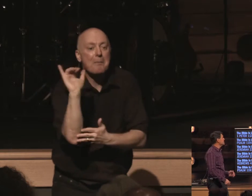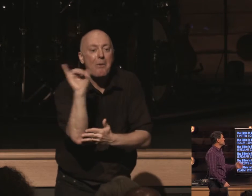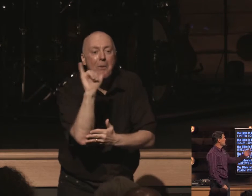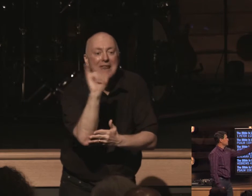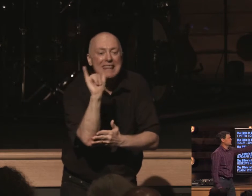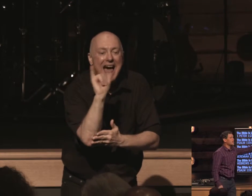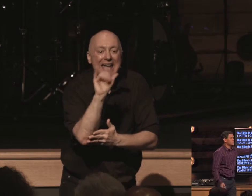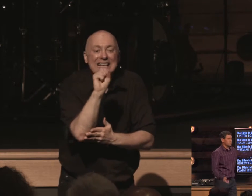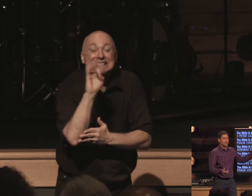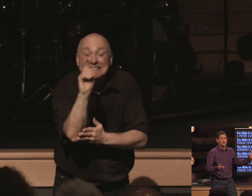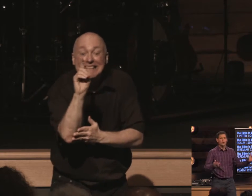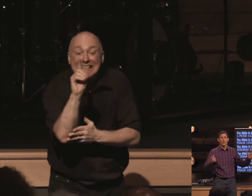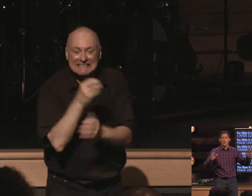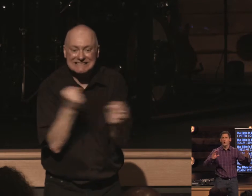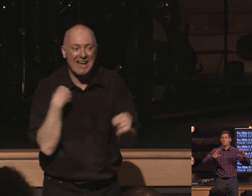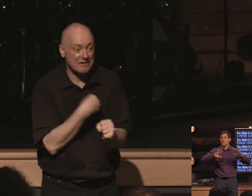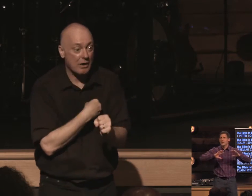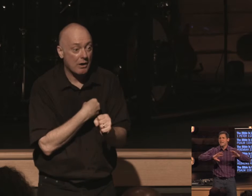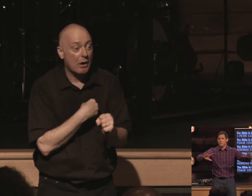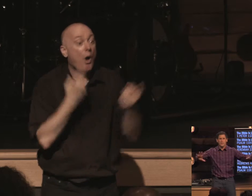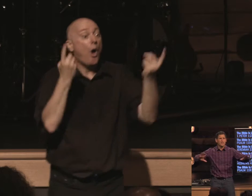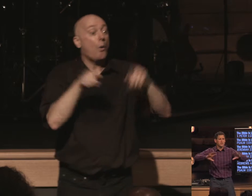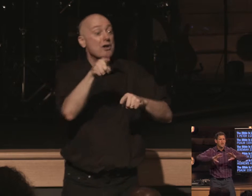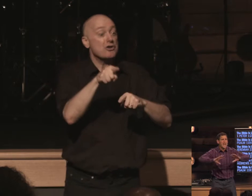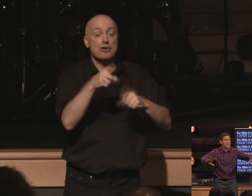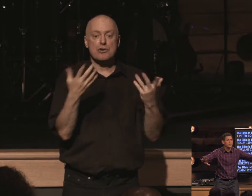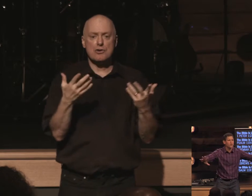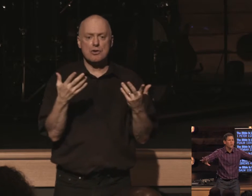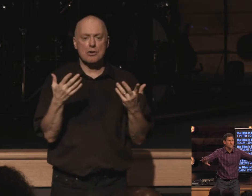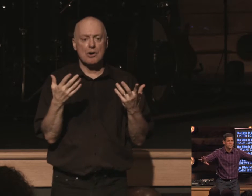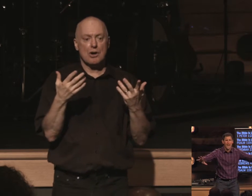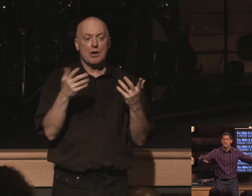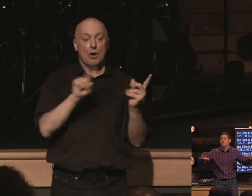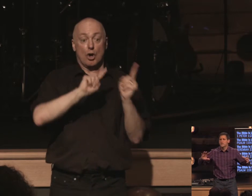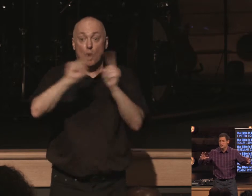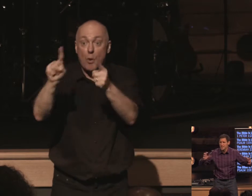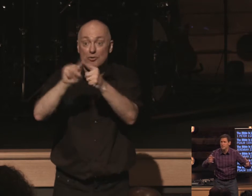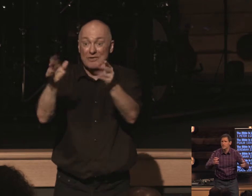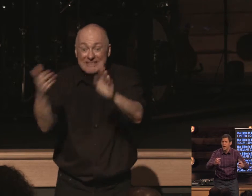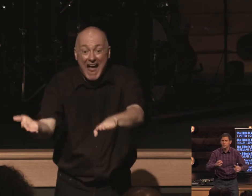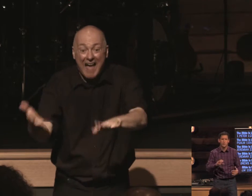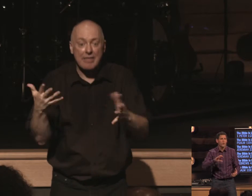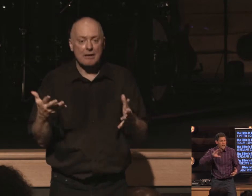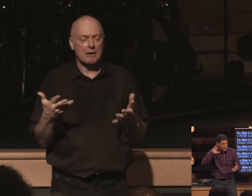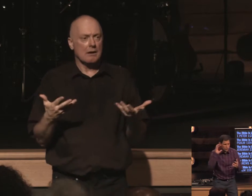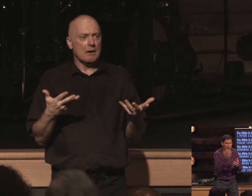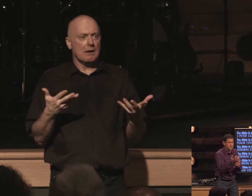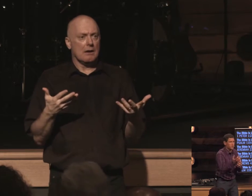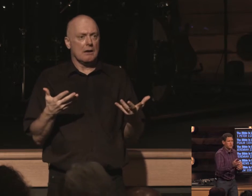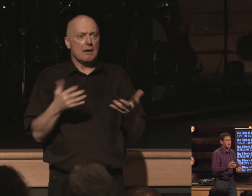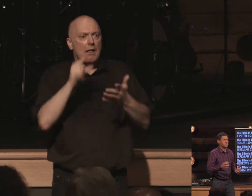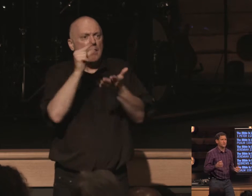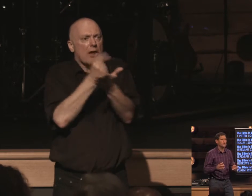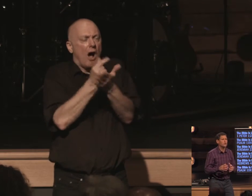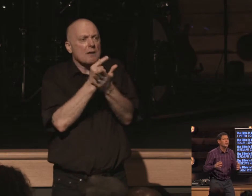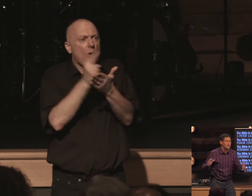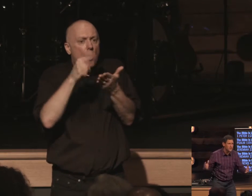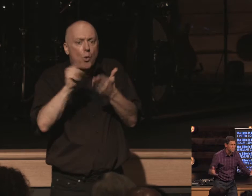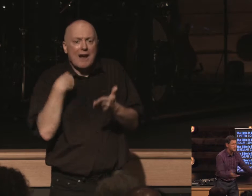that saves us so when we're in a place of heading towards death the seeds of the gospel it corrects our thinking says no no here's the